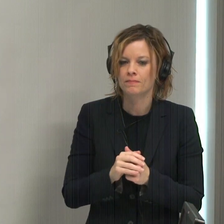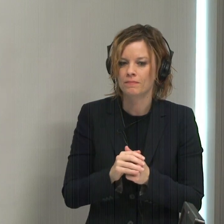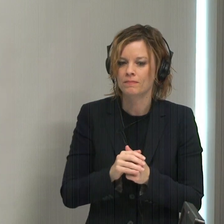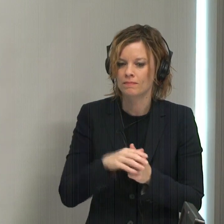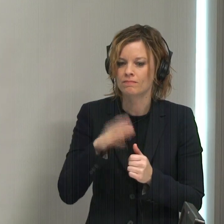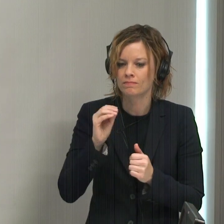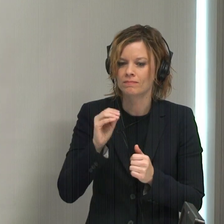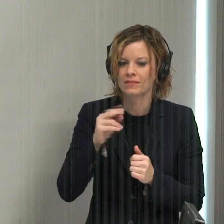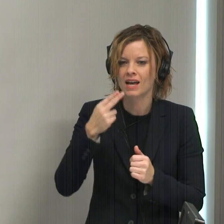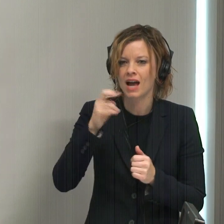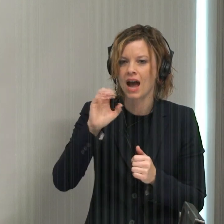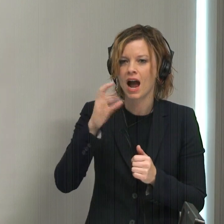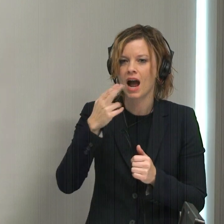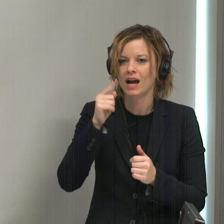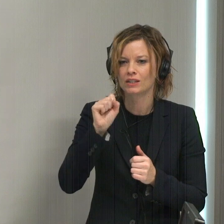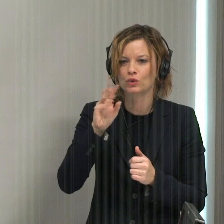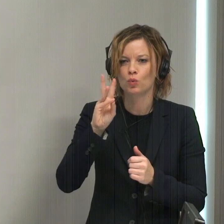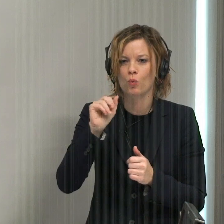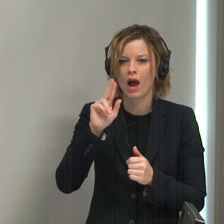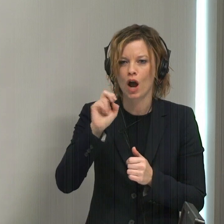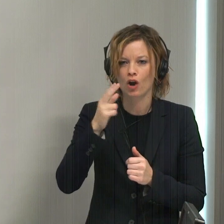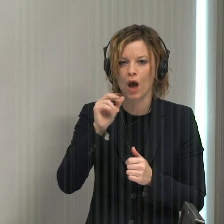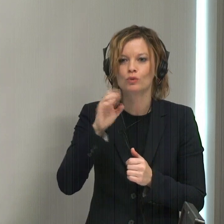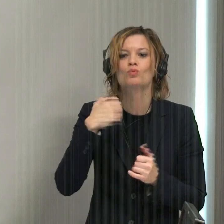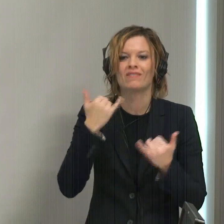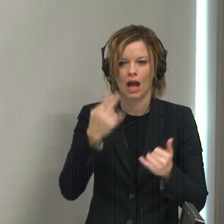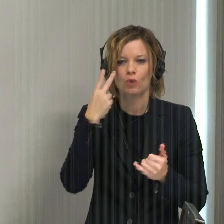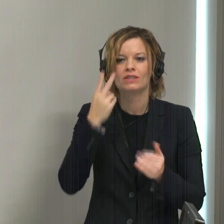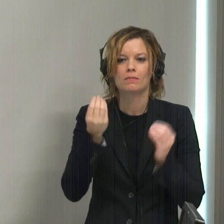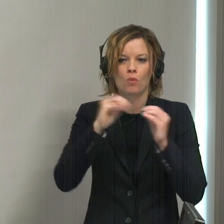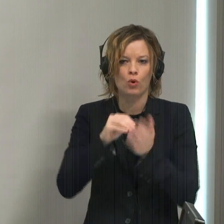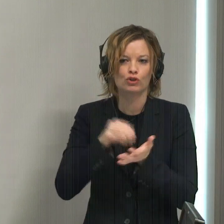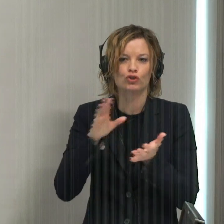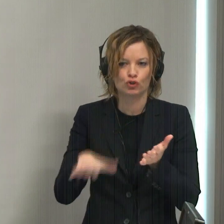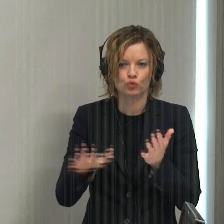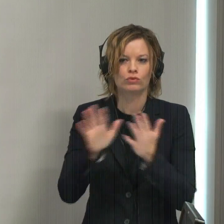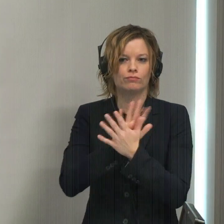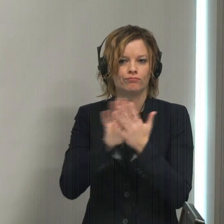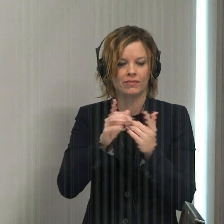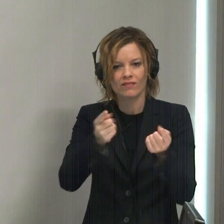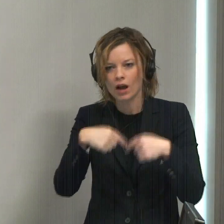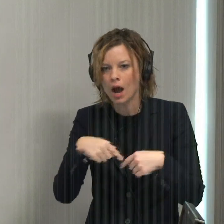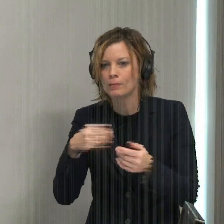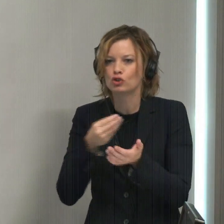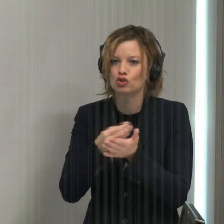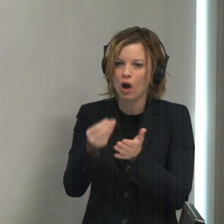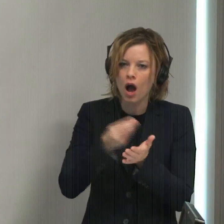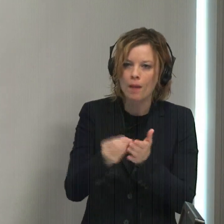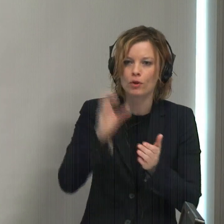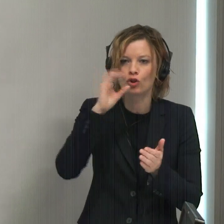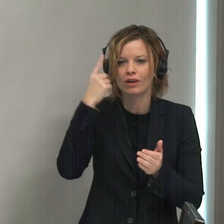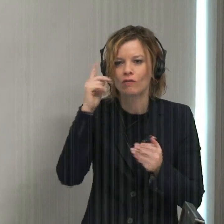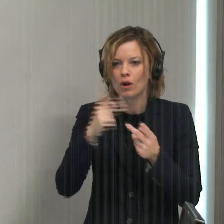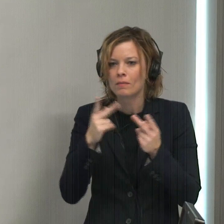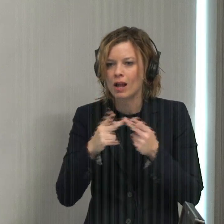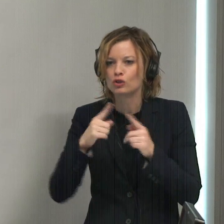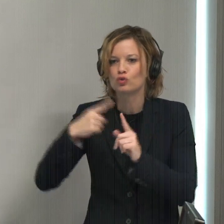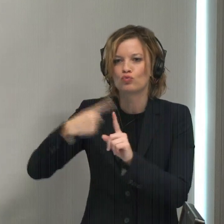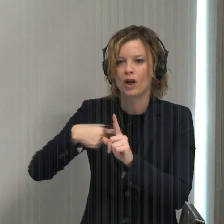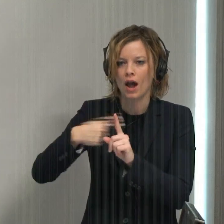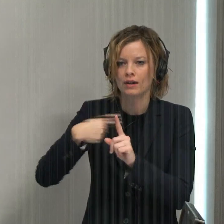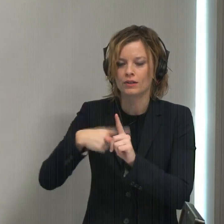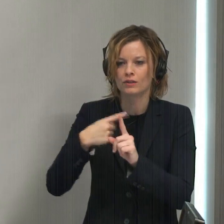Hicks Warehouse, we're actually seeing them come out and shop, and they're looking for places to rent.